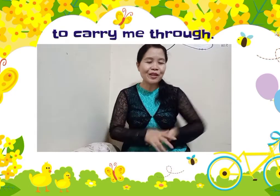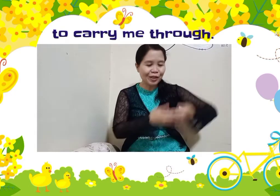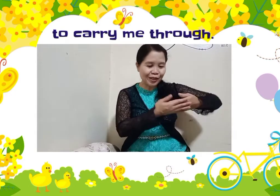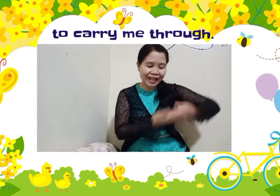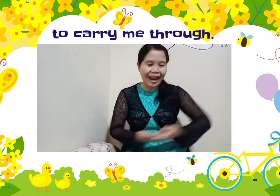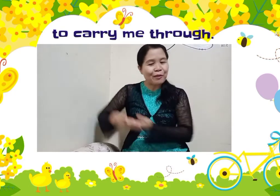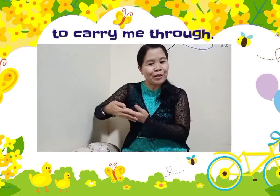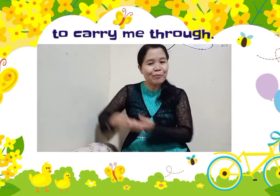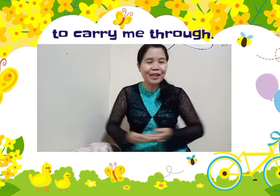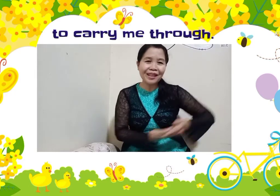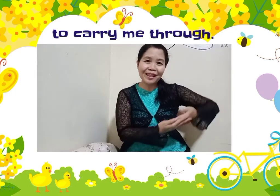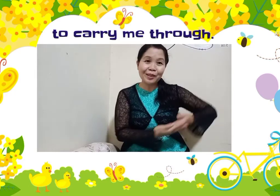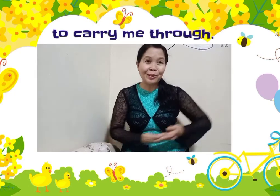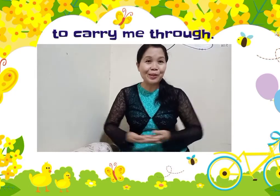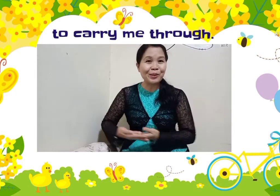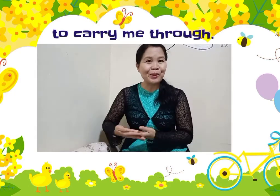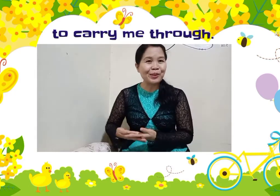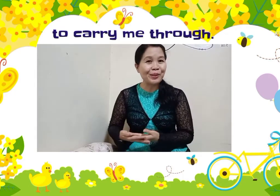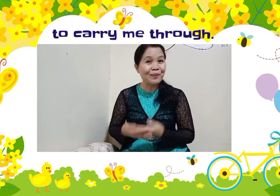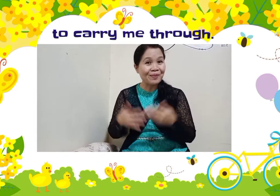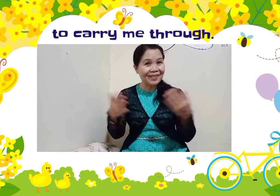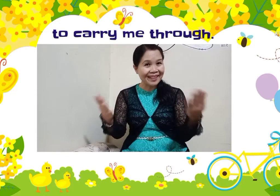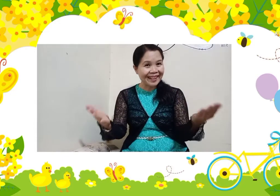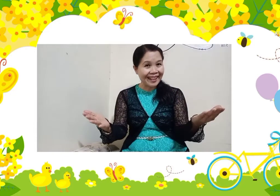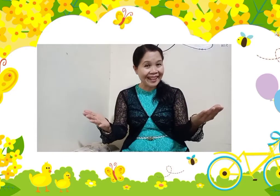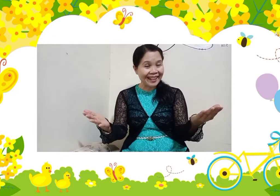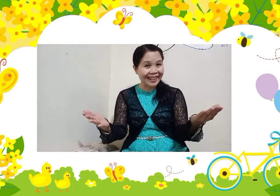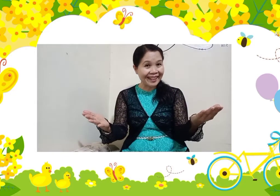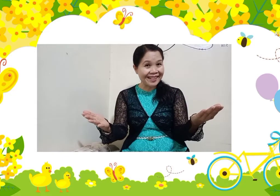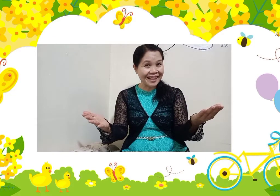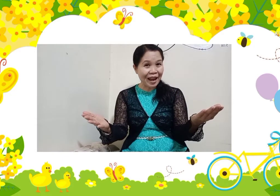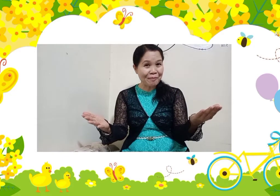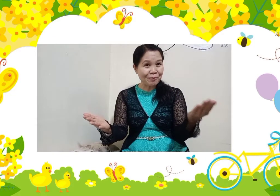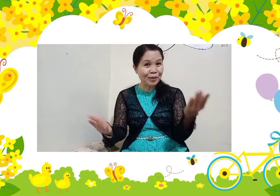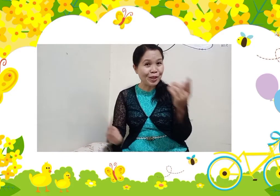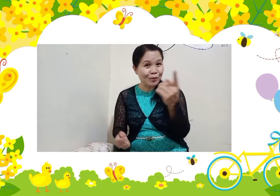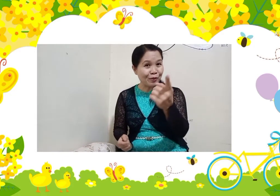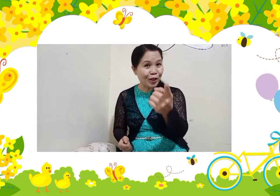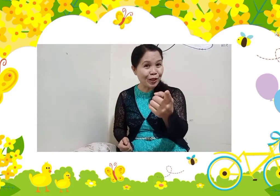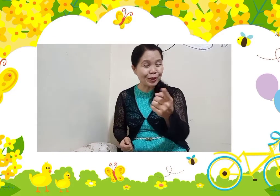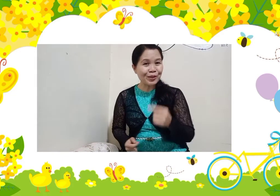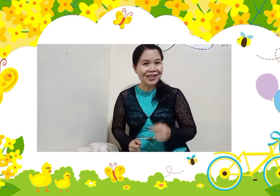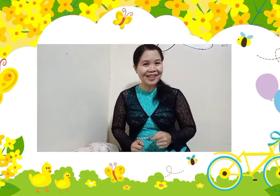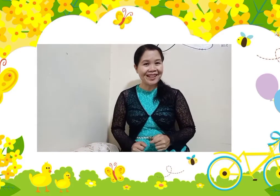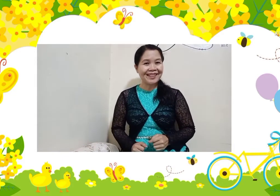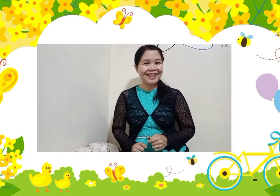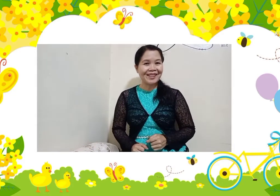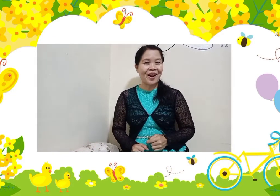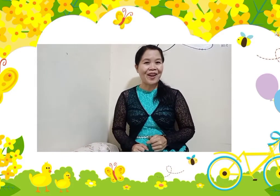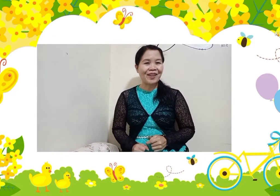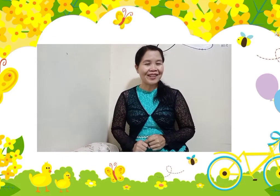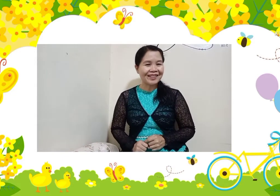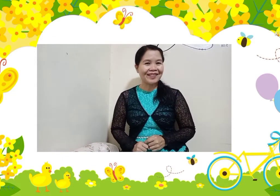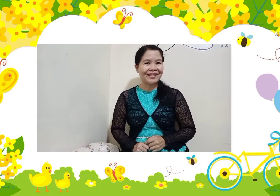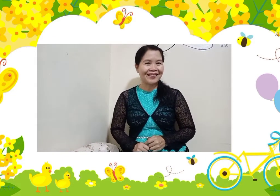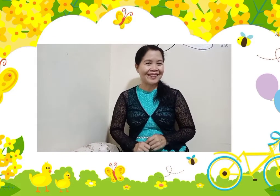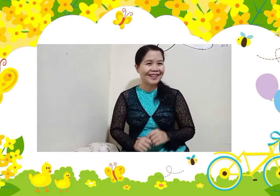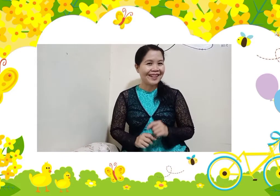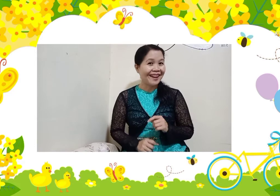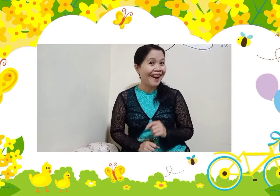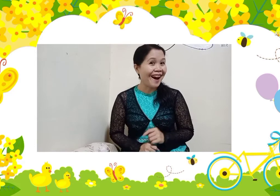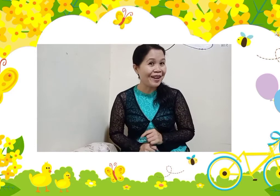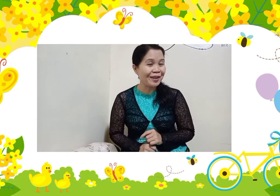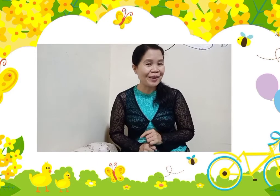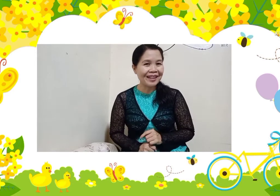able, I carry me through. It's time for you to sing this song also.